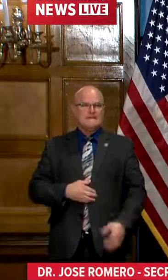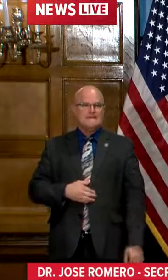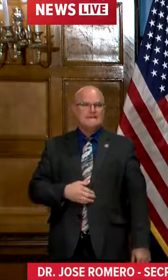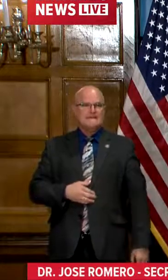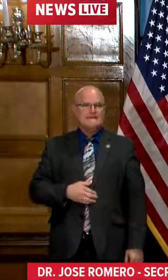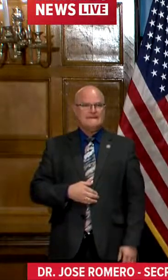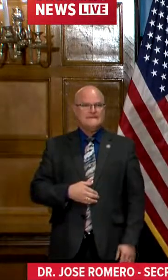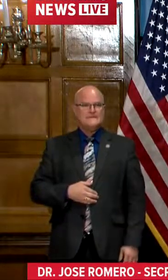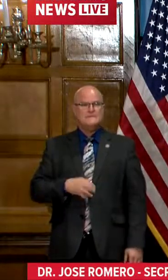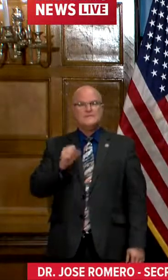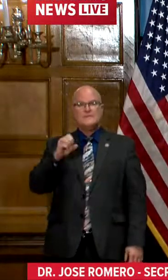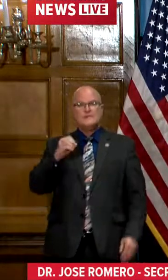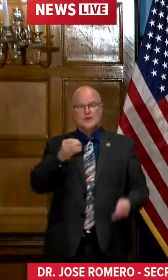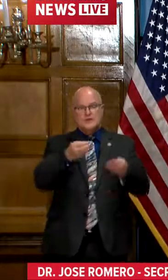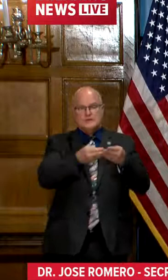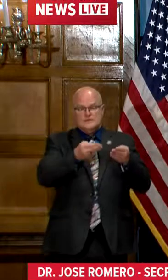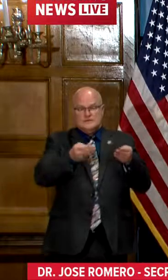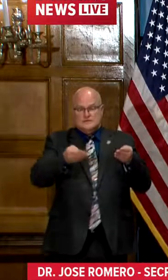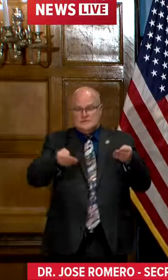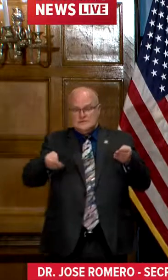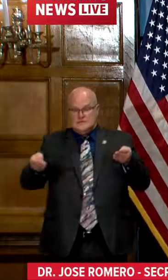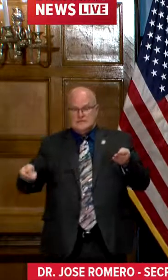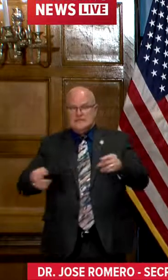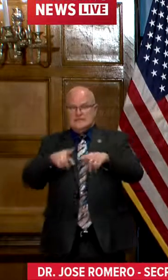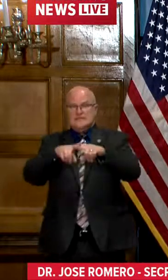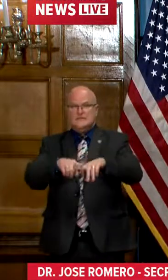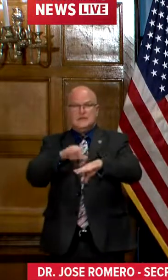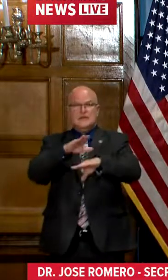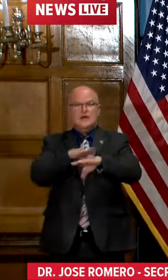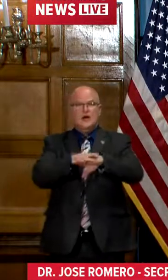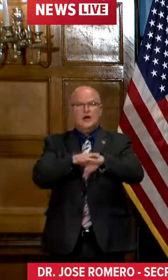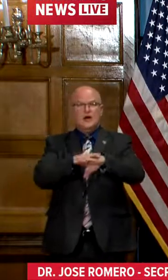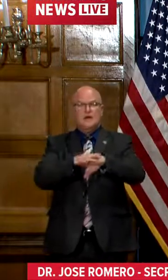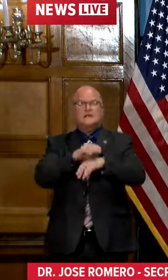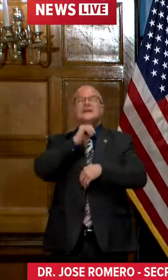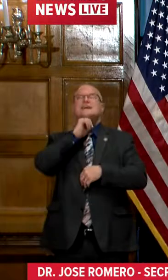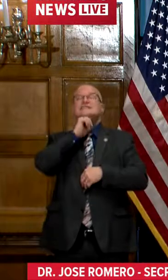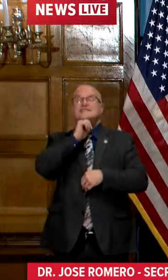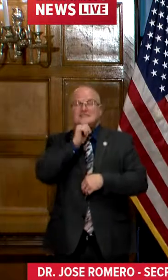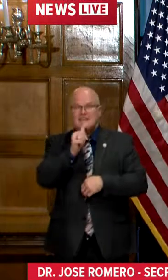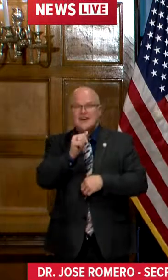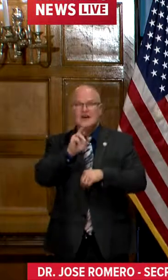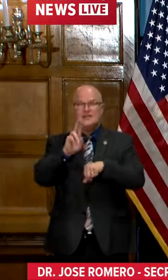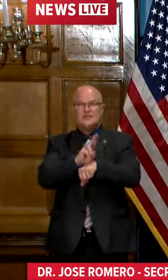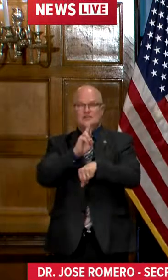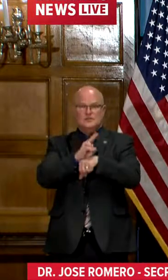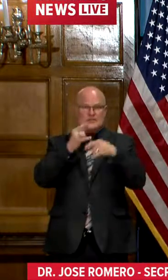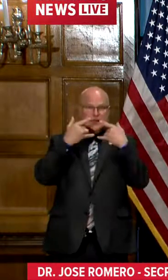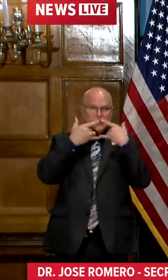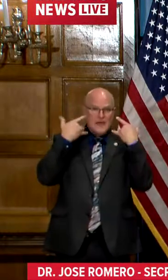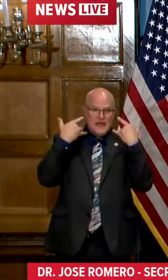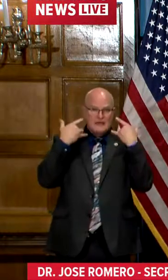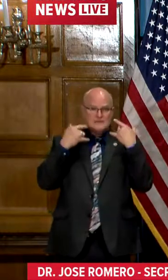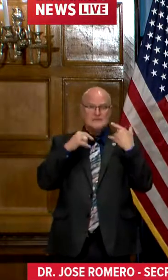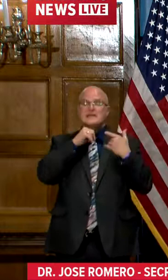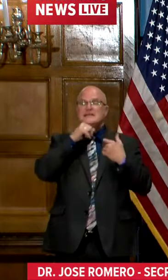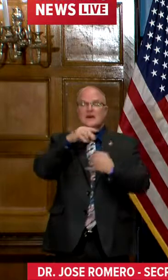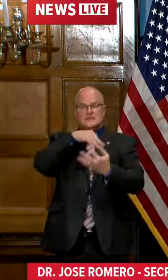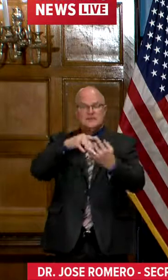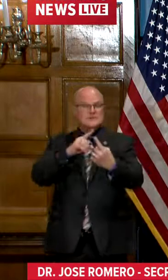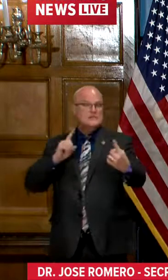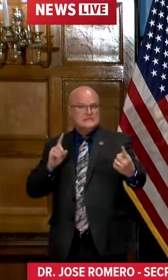So the transmissibility is dependent upon not using the mask and not distancing. So